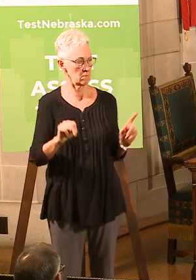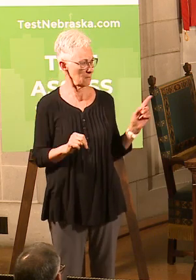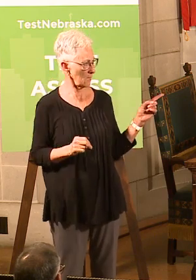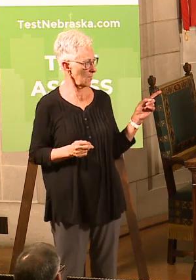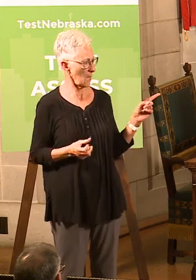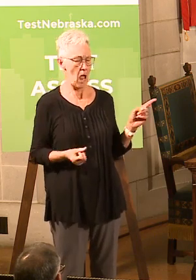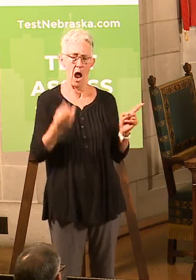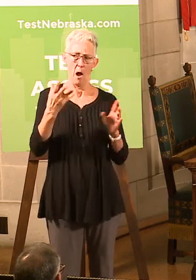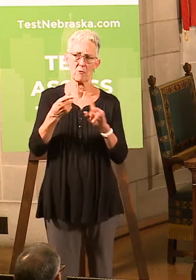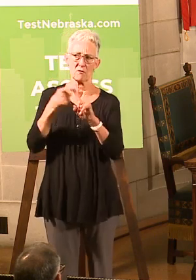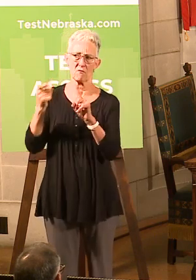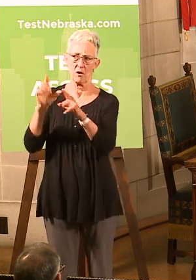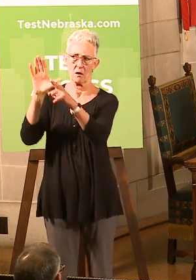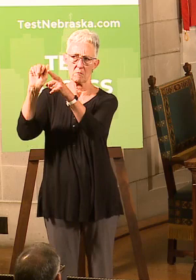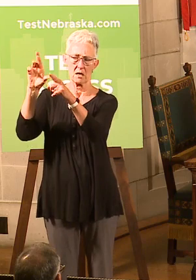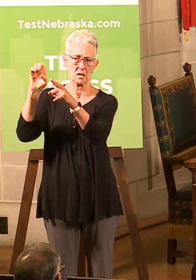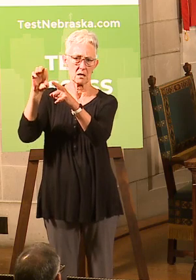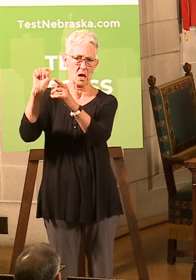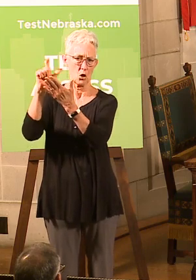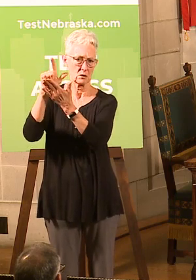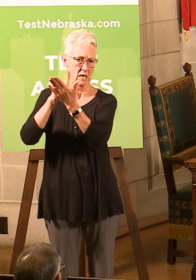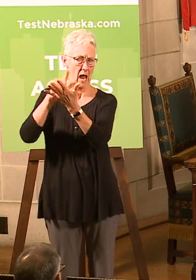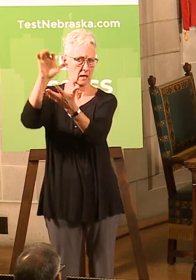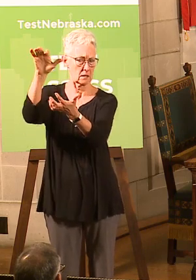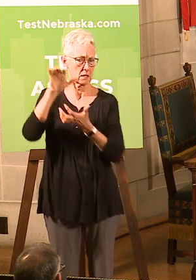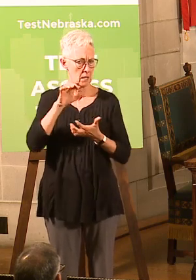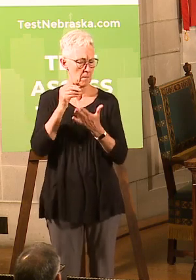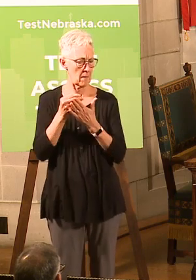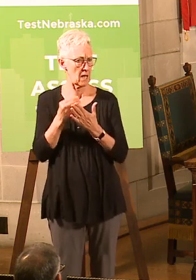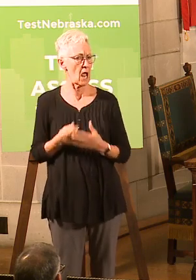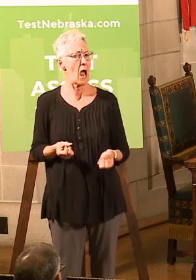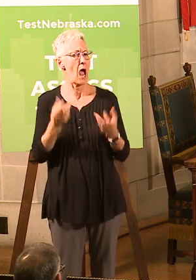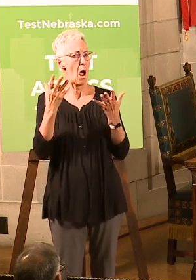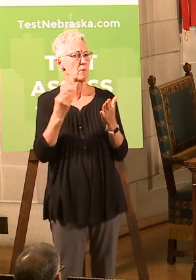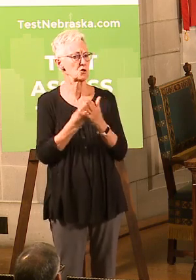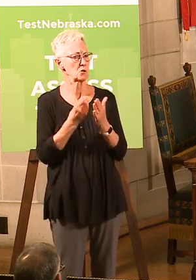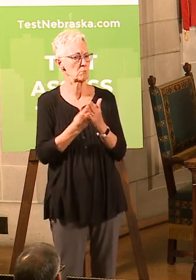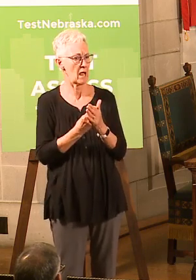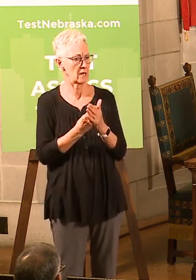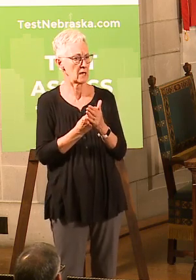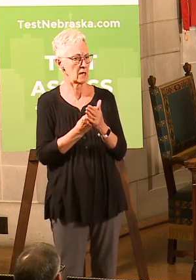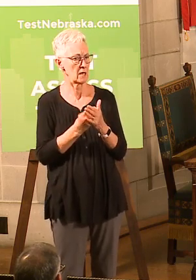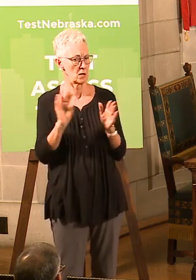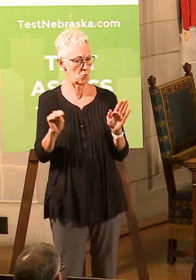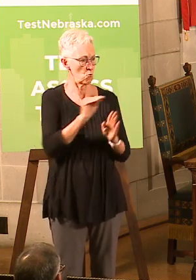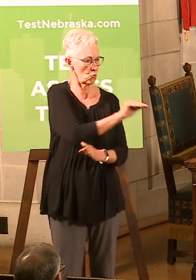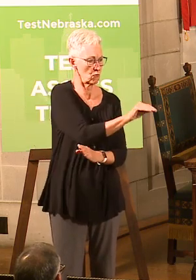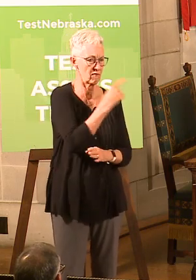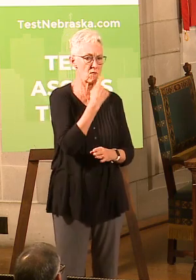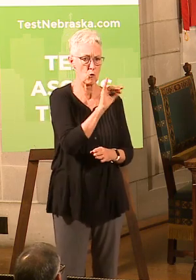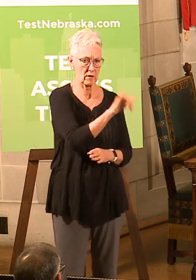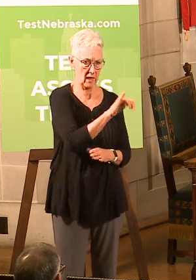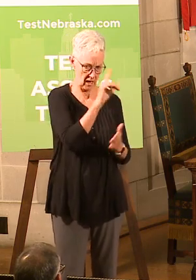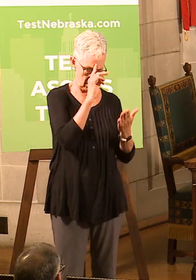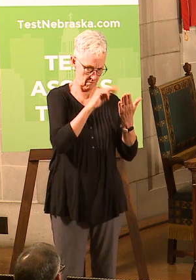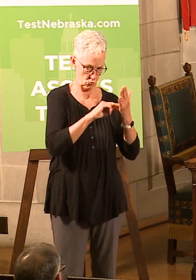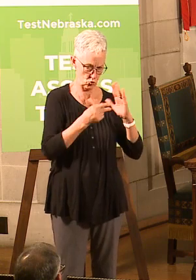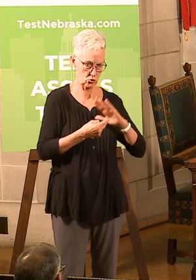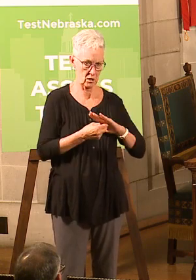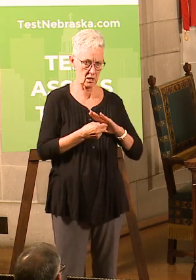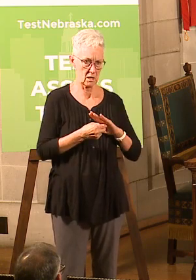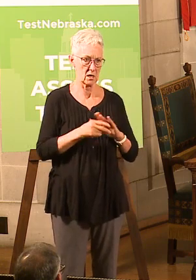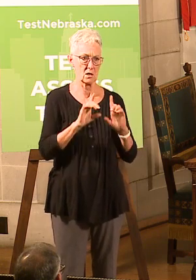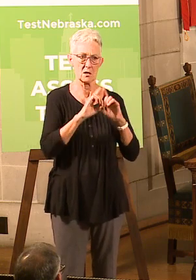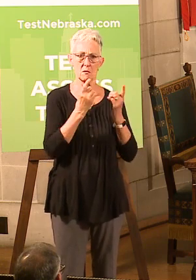being put into that industry? Well, from the United States Department of Agriculture, they announced a program